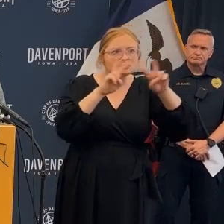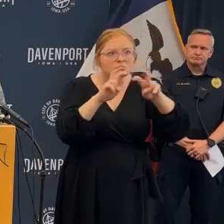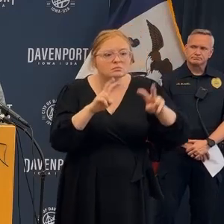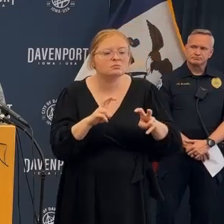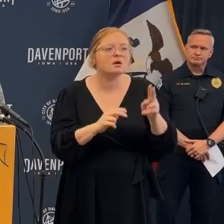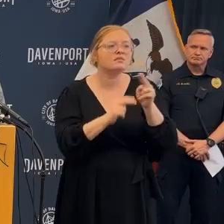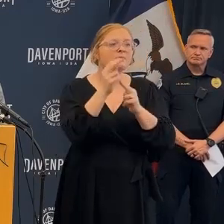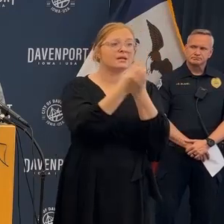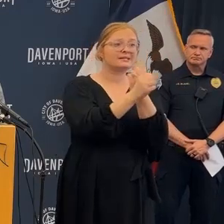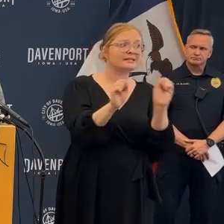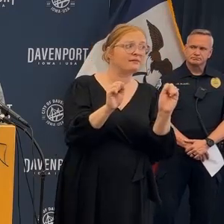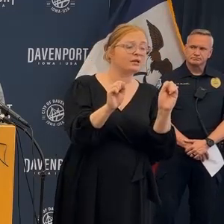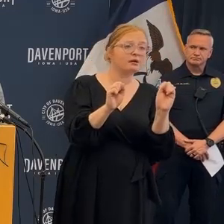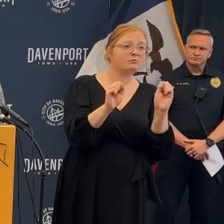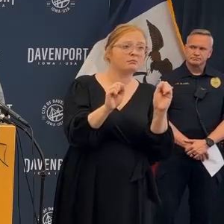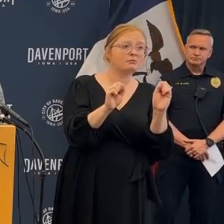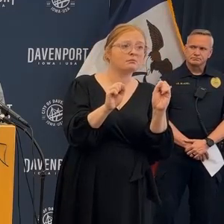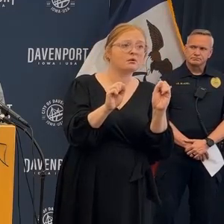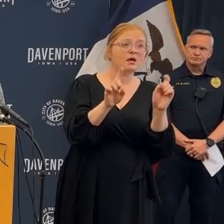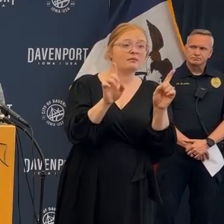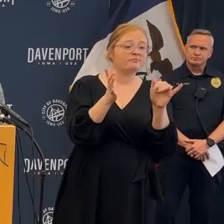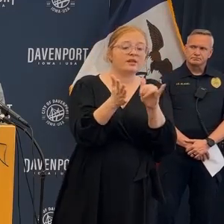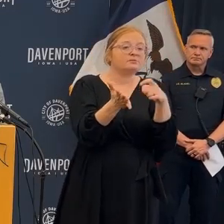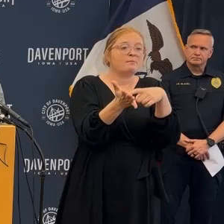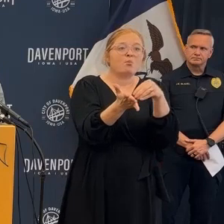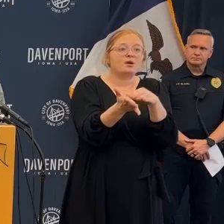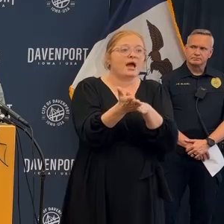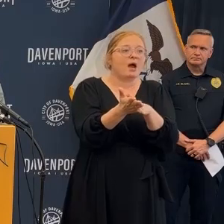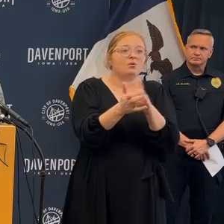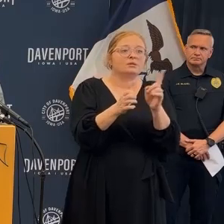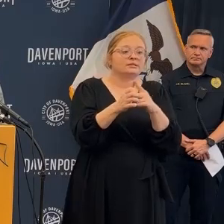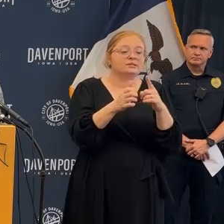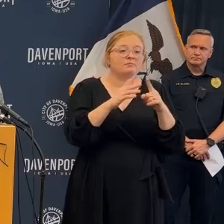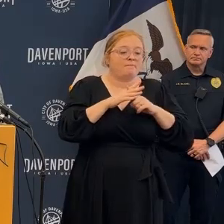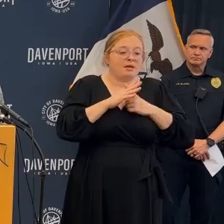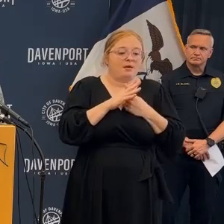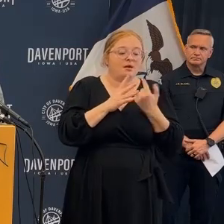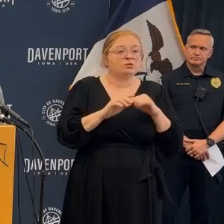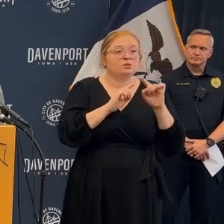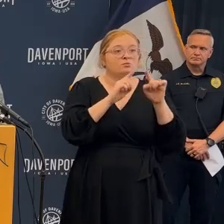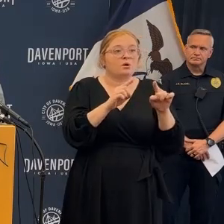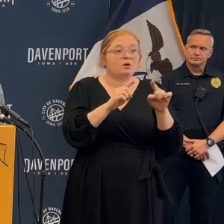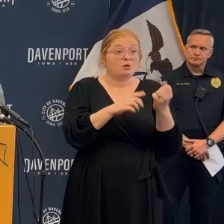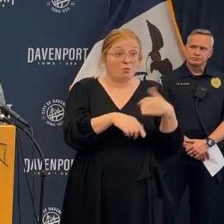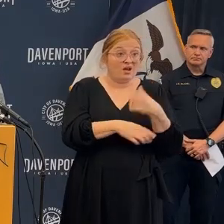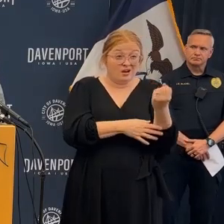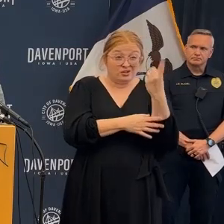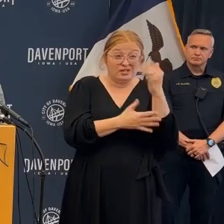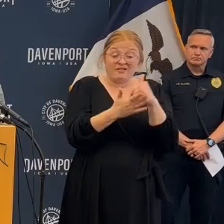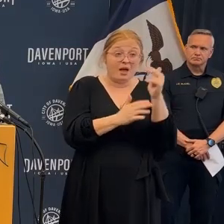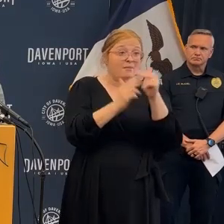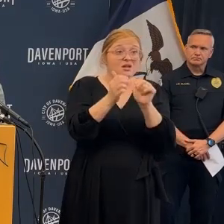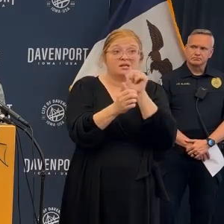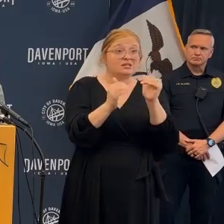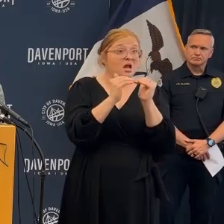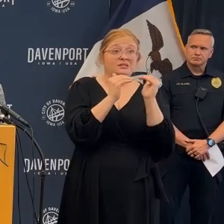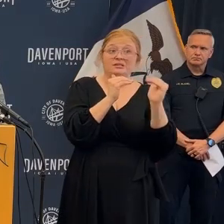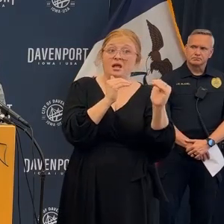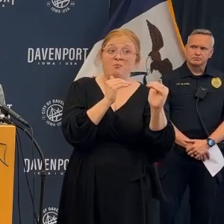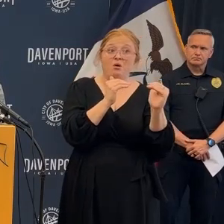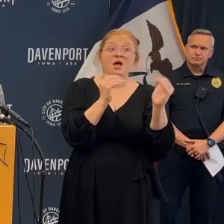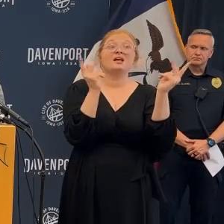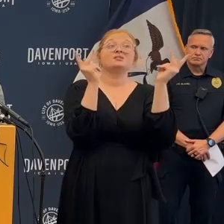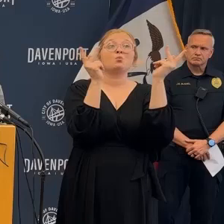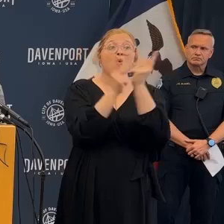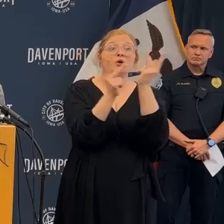currently deployed on site and evaluating the building. As has been noted since day one that we've responded there,